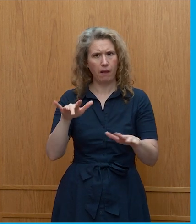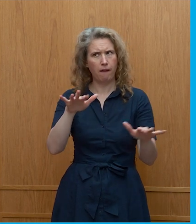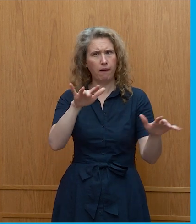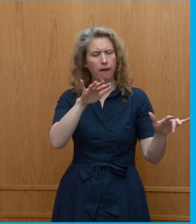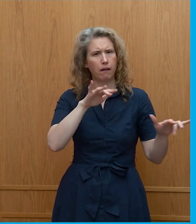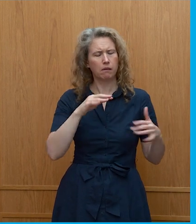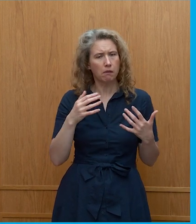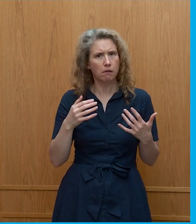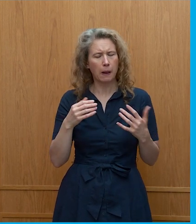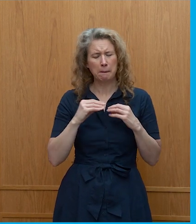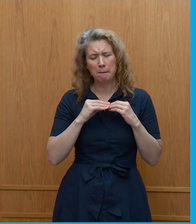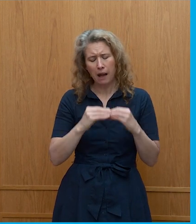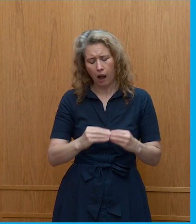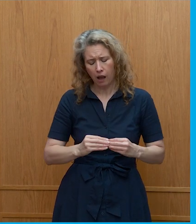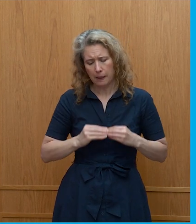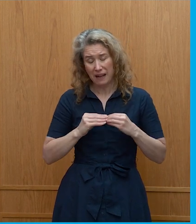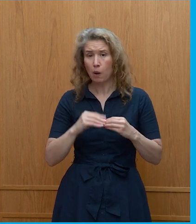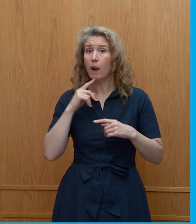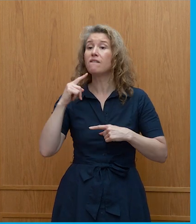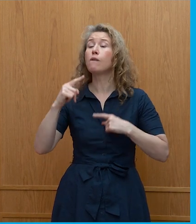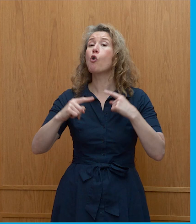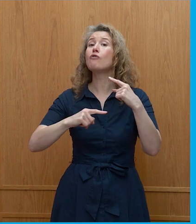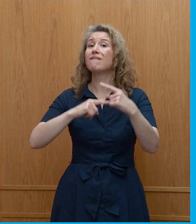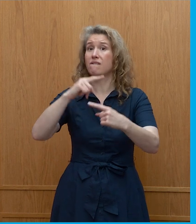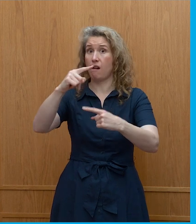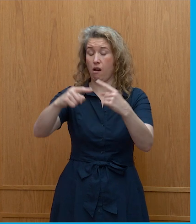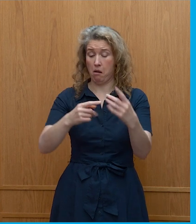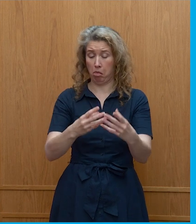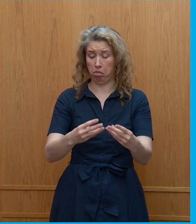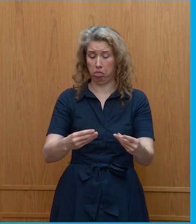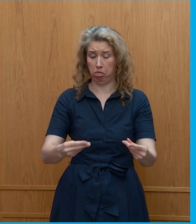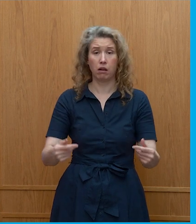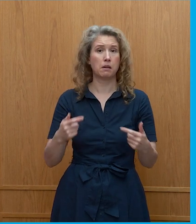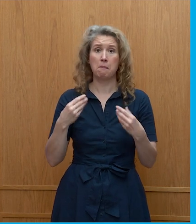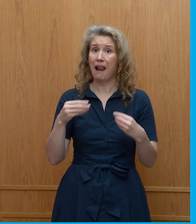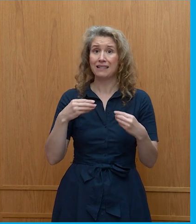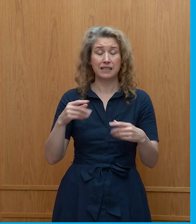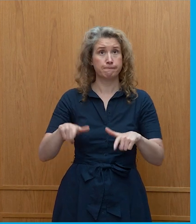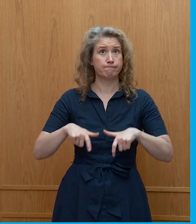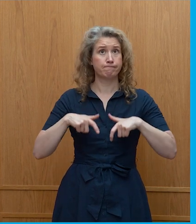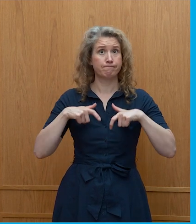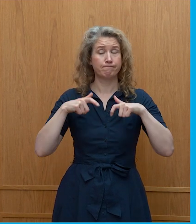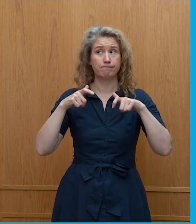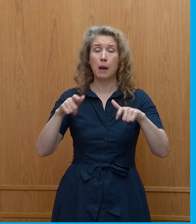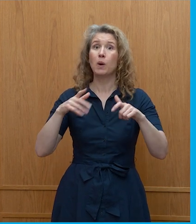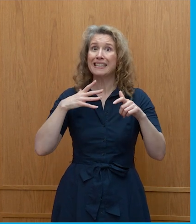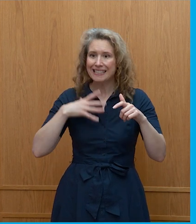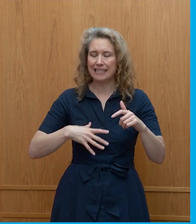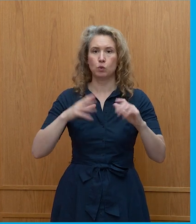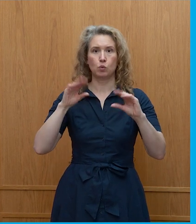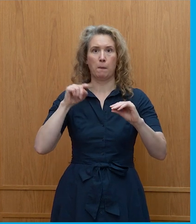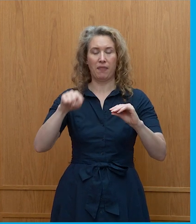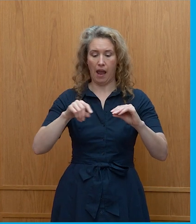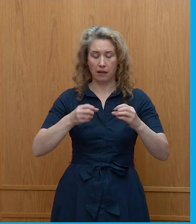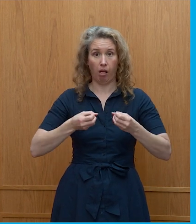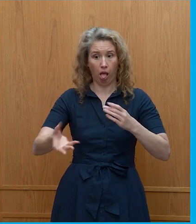it will take forever for it to break down, but it needs to become circular, so actually understanding